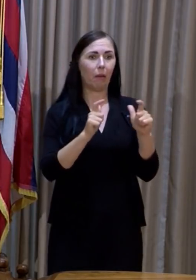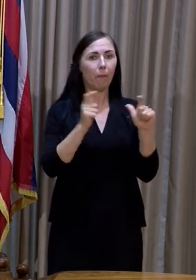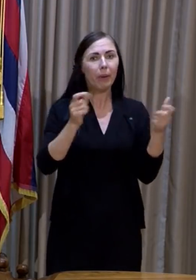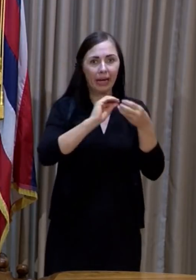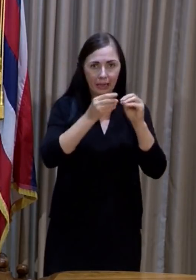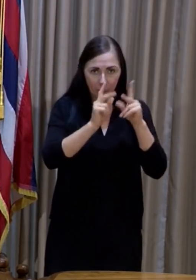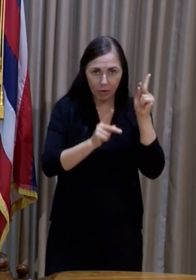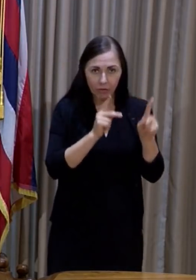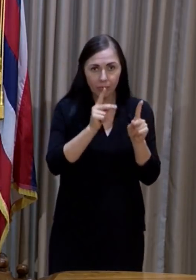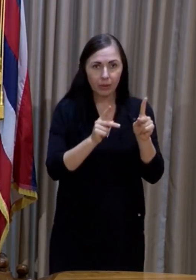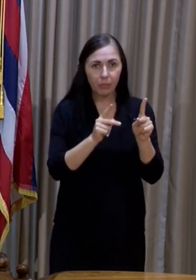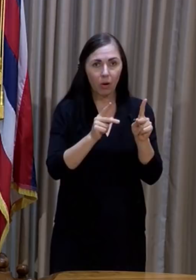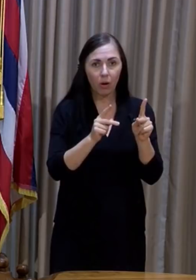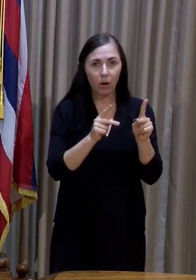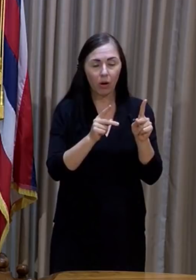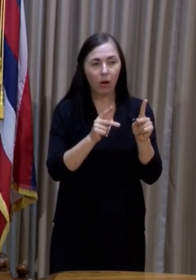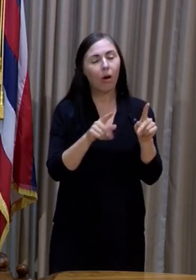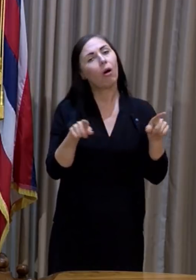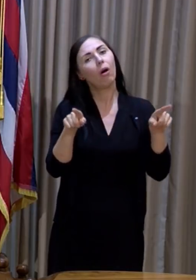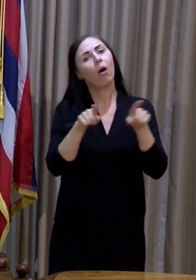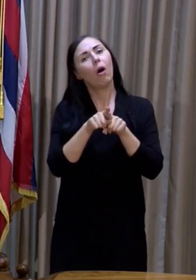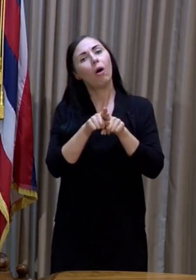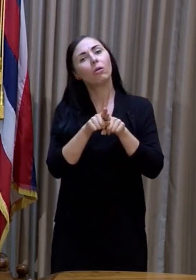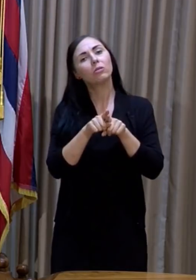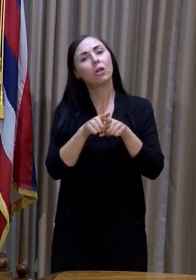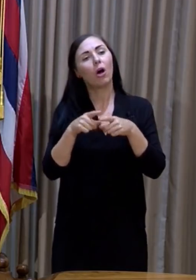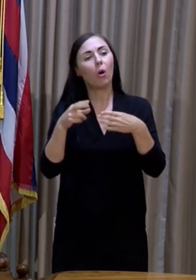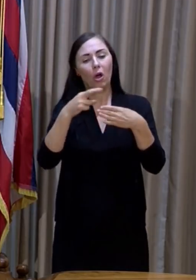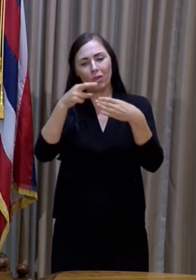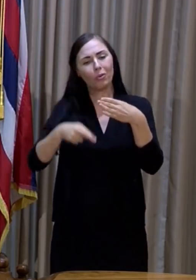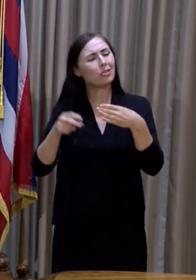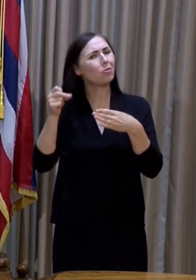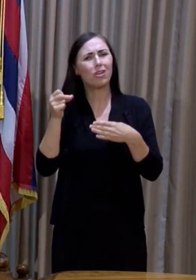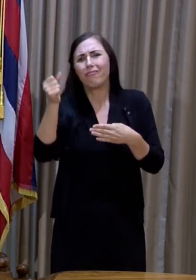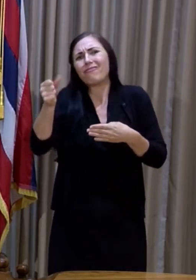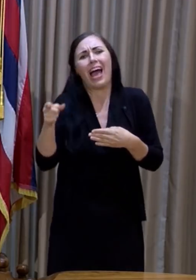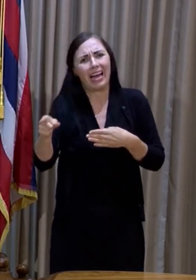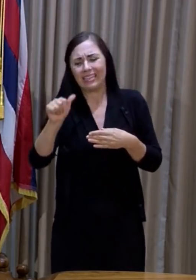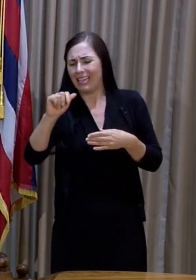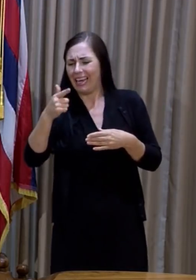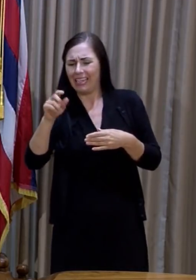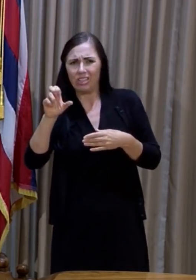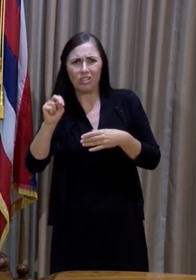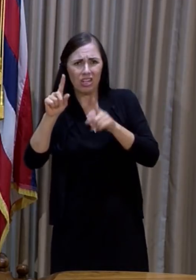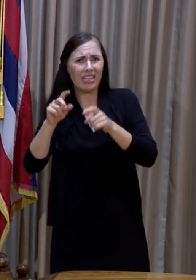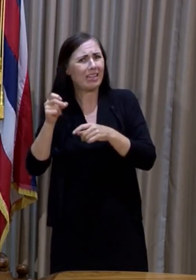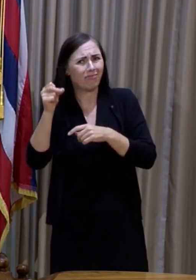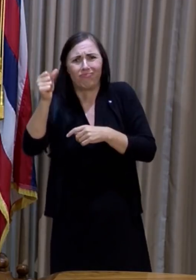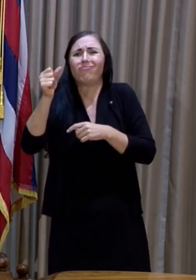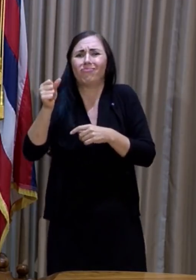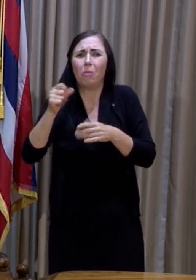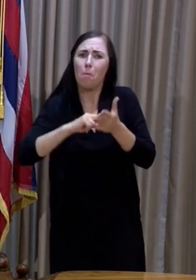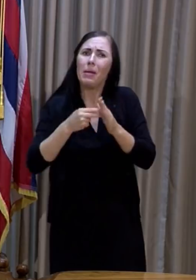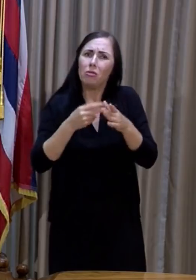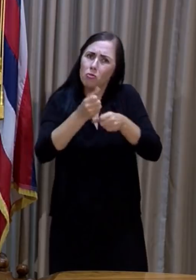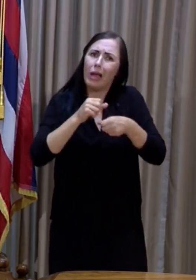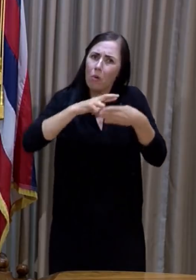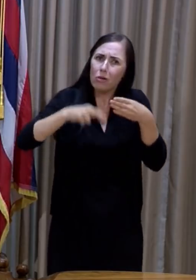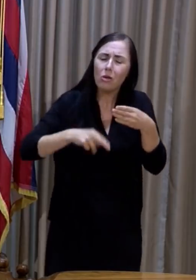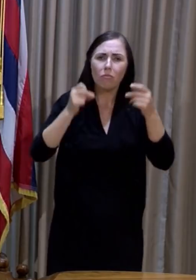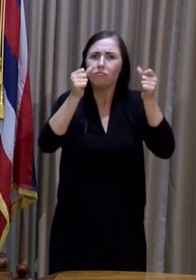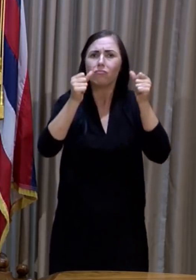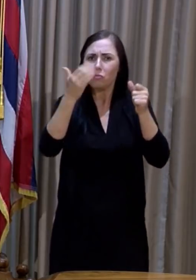and the rapidity of the results, because that's the other thing. We want the results right away so you know before you leave whether or not you tested